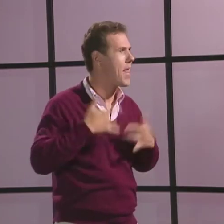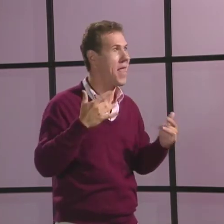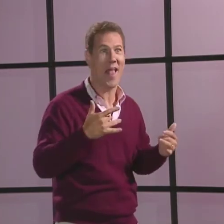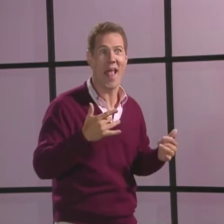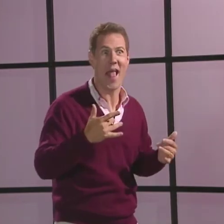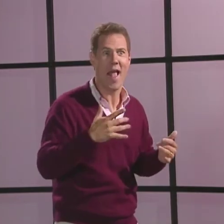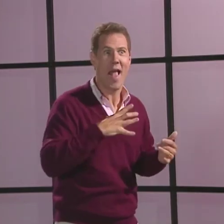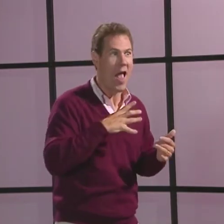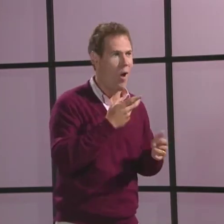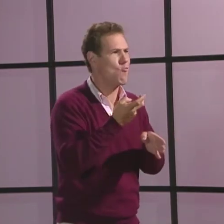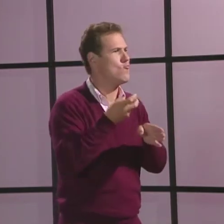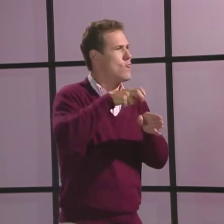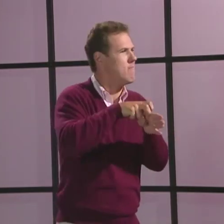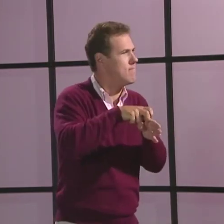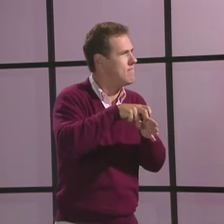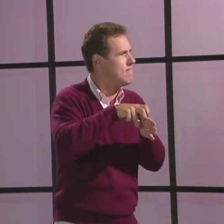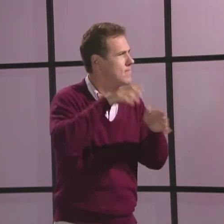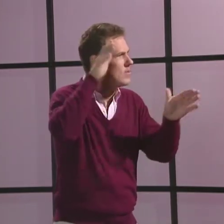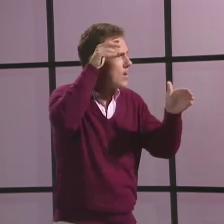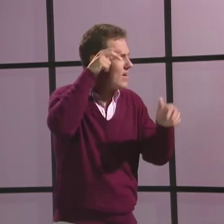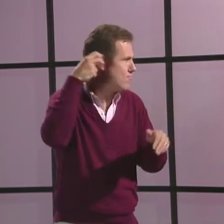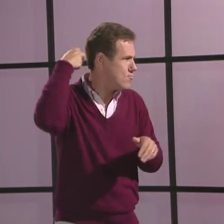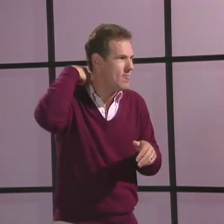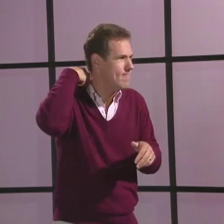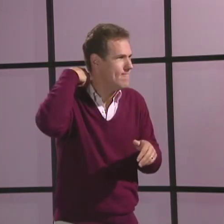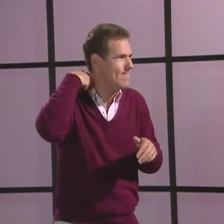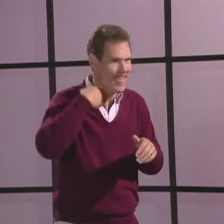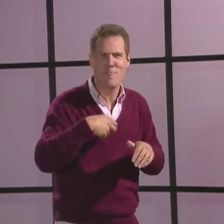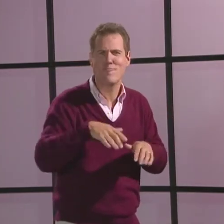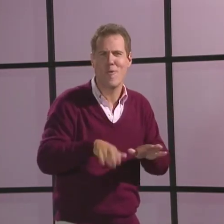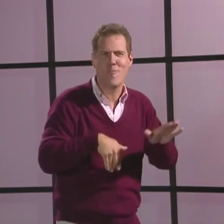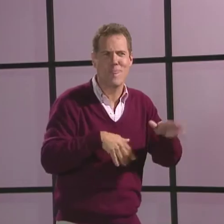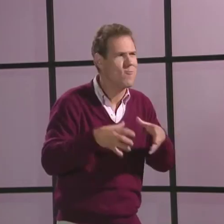So he got on top of the donkey's back, and the four of them ventured down the road.